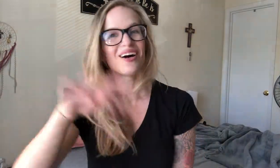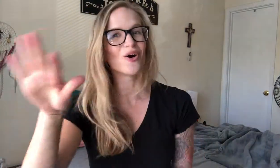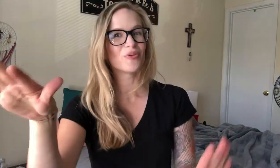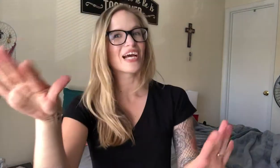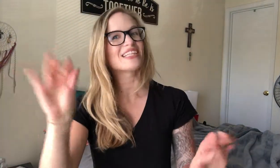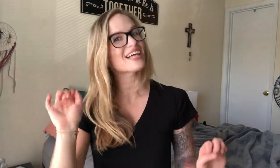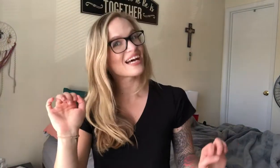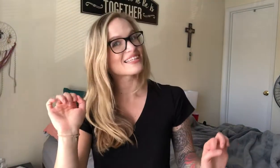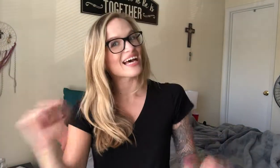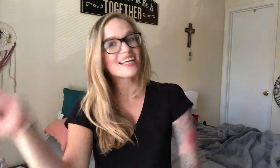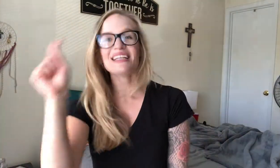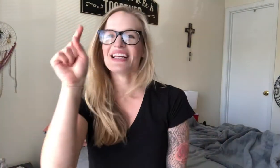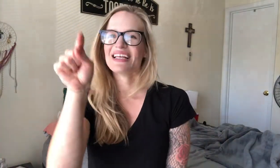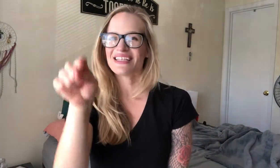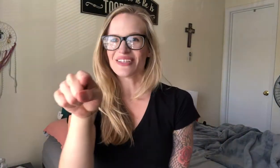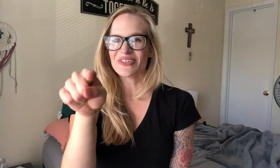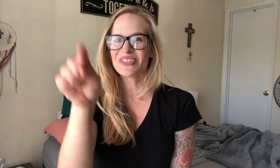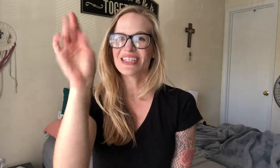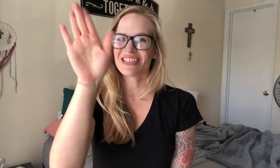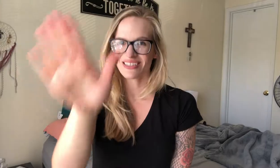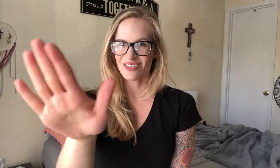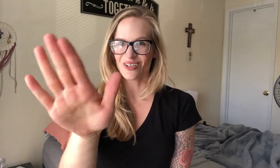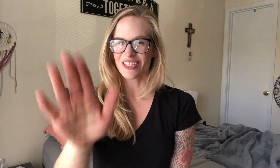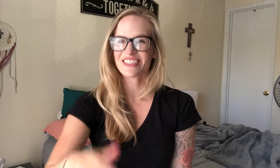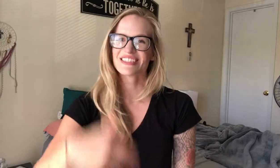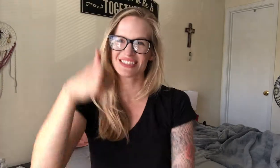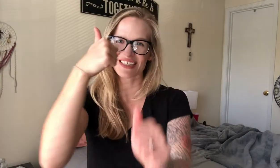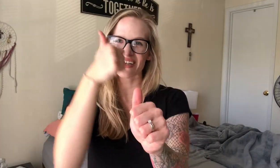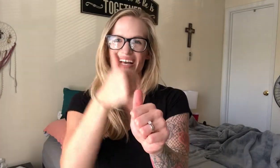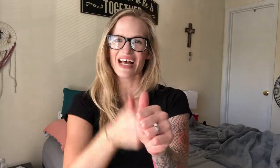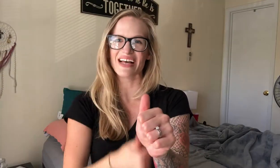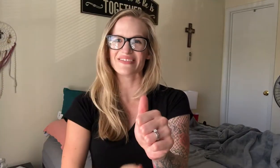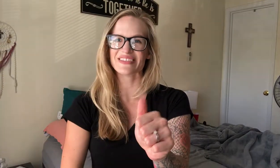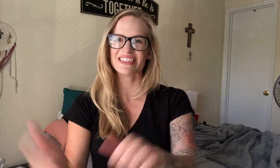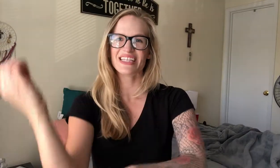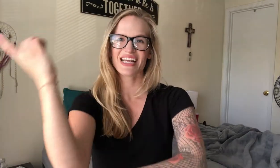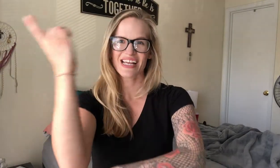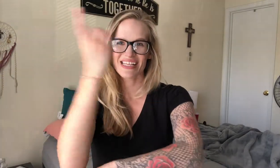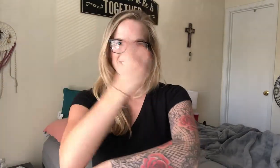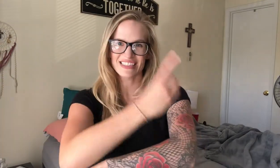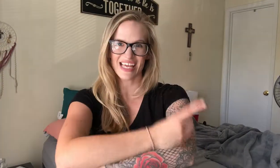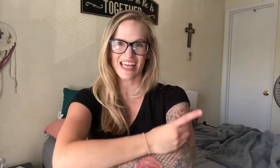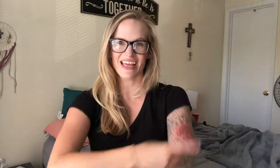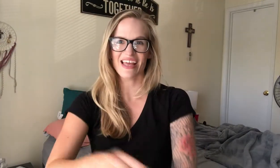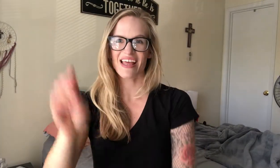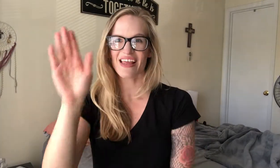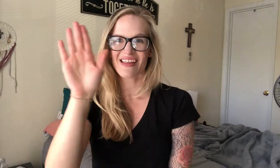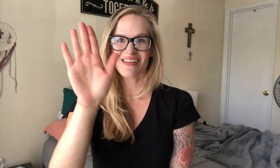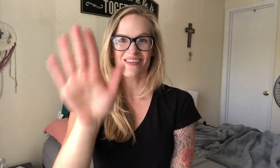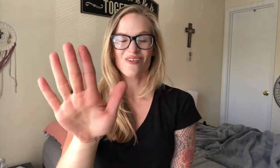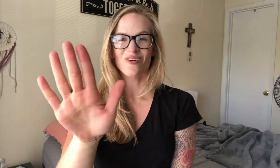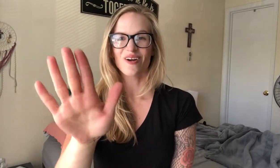Hope you guys caught that. You. Your. Every day. Your